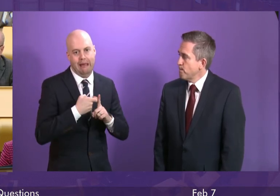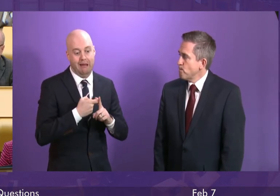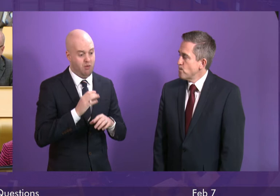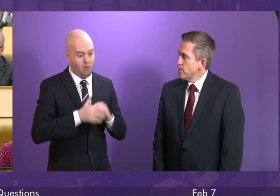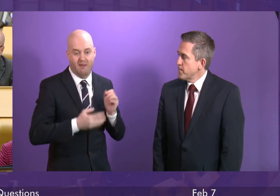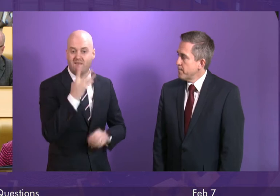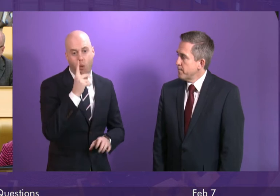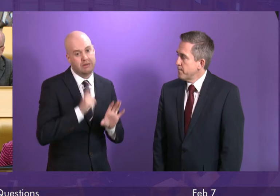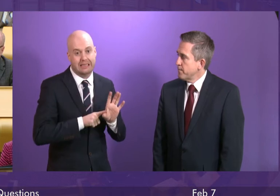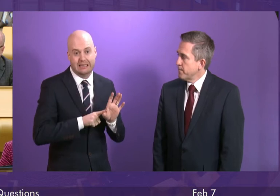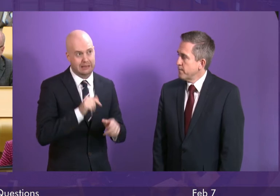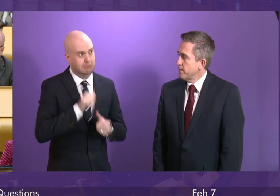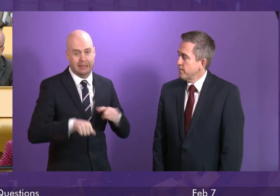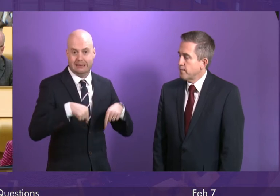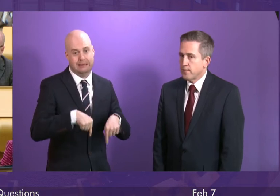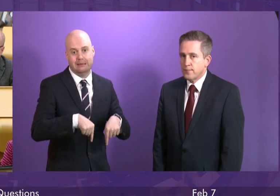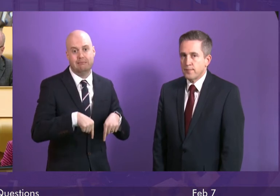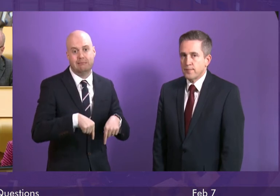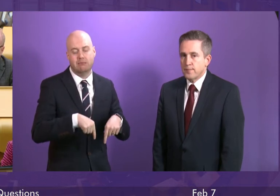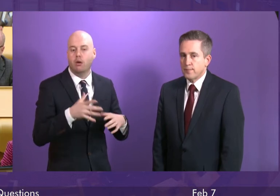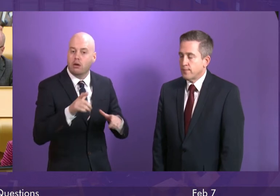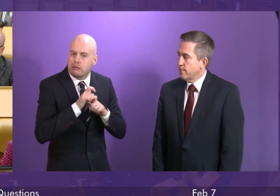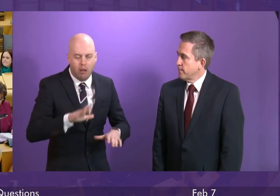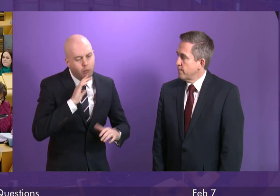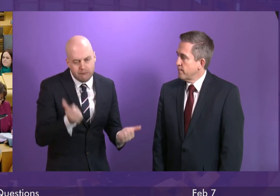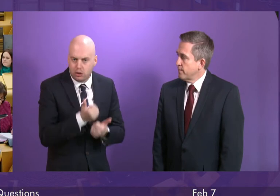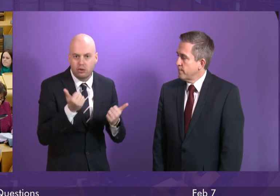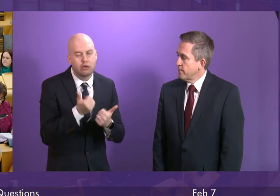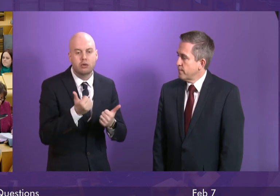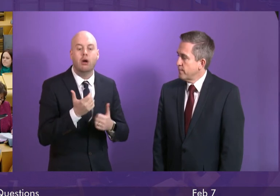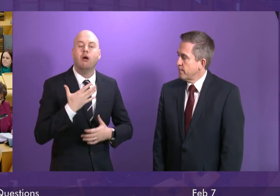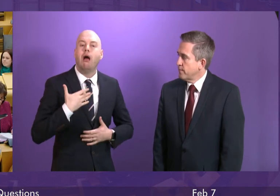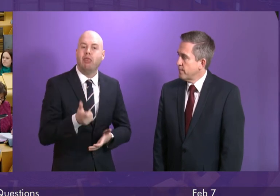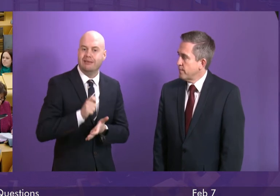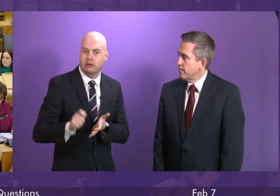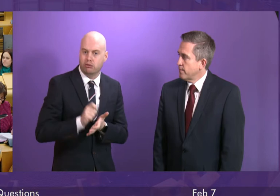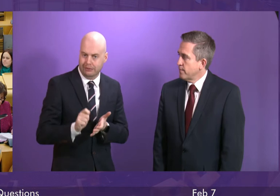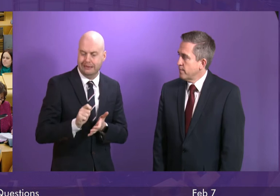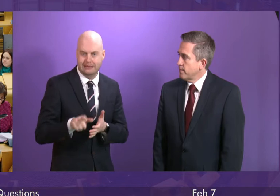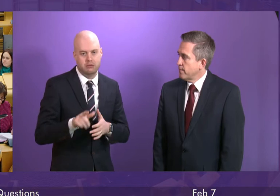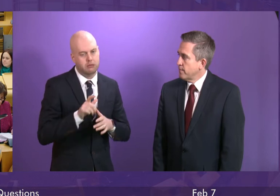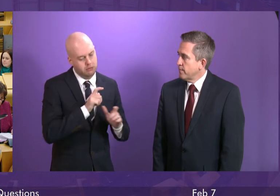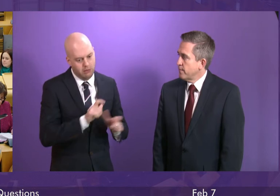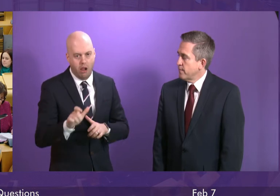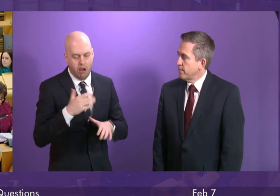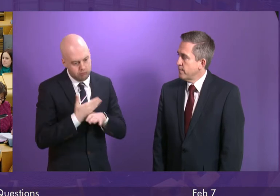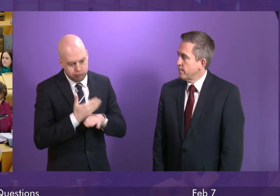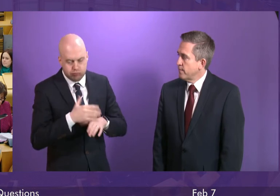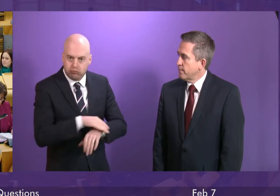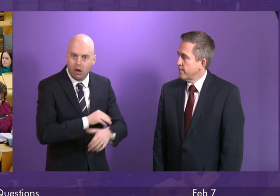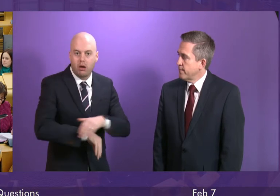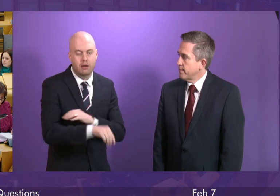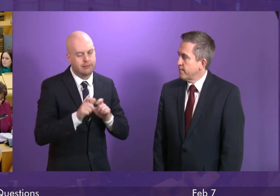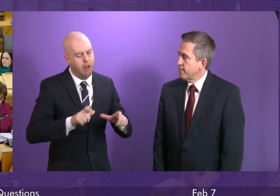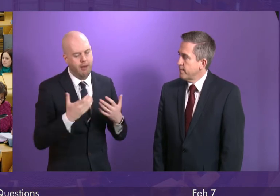So there are challenges to be wrestled with. That is what the Health Secretary is focused on making sure is the case. But for four years,